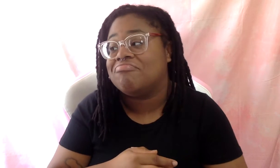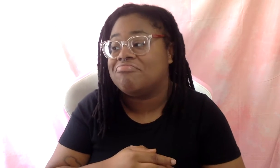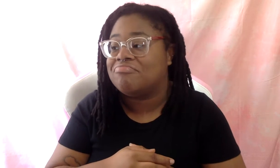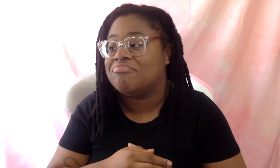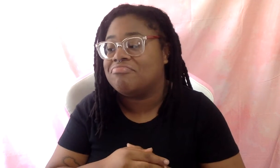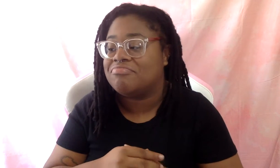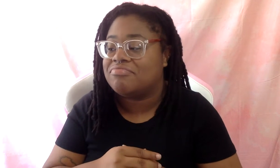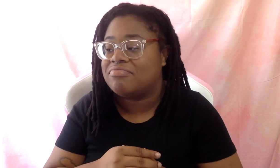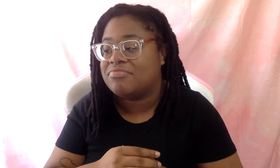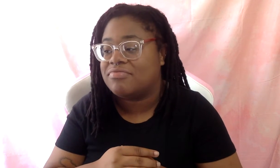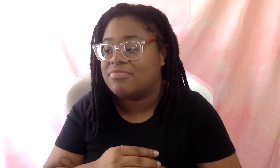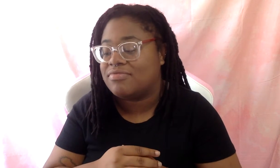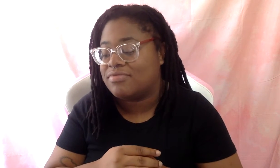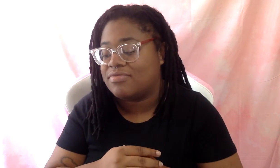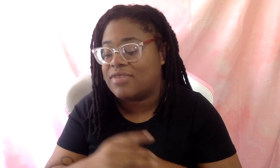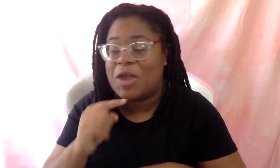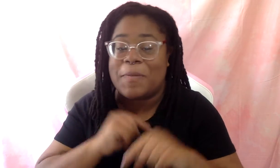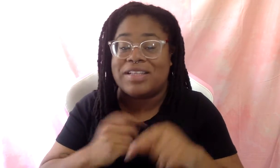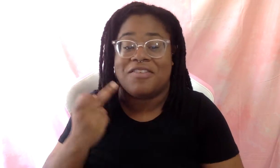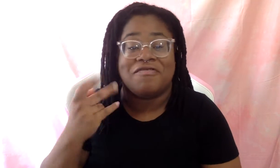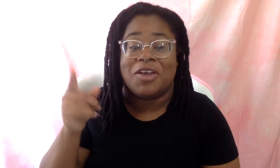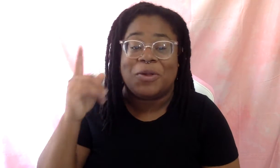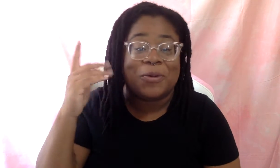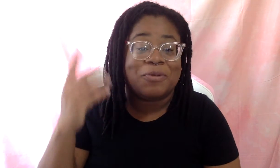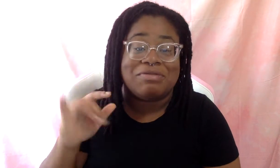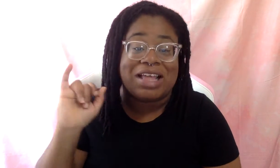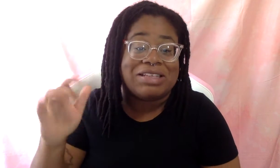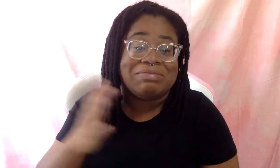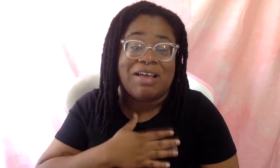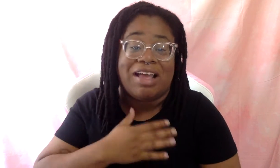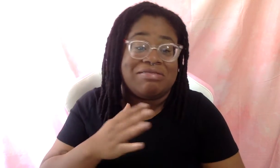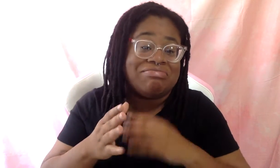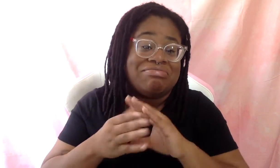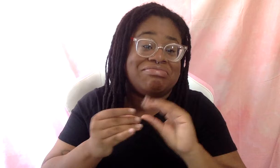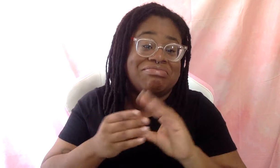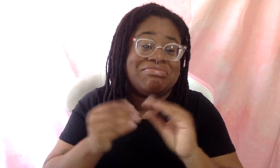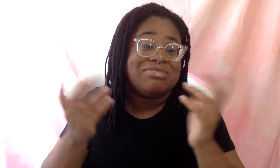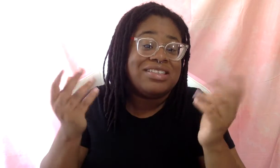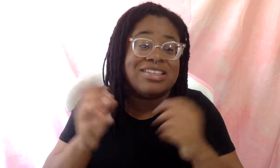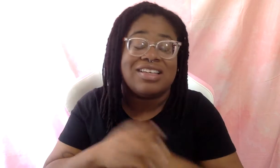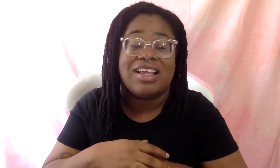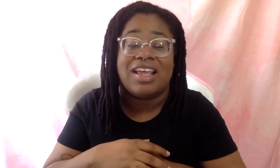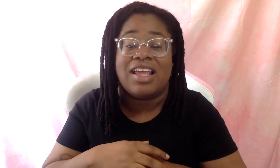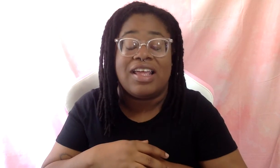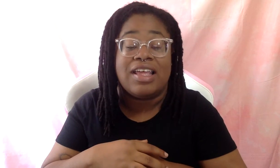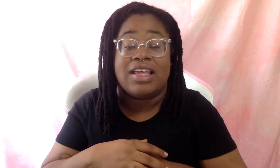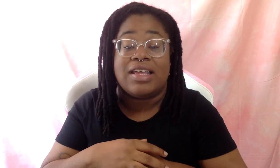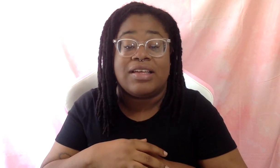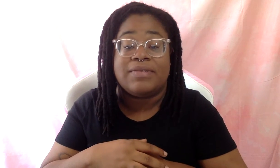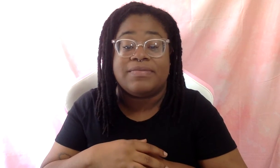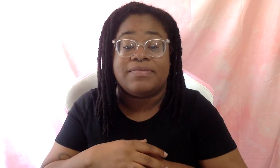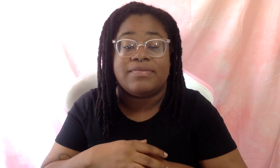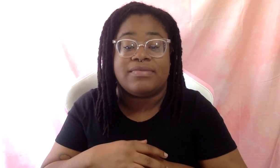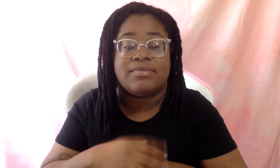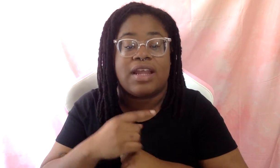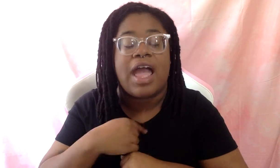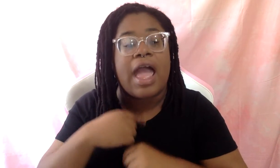Uh, I just go back to fuck you. I, I, I don't know. I, I process a lot.